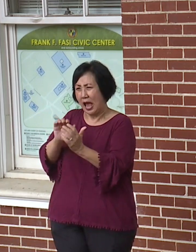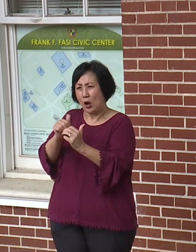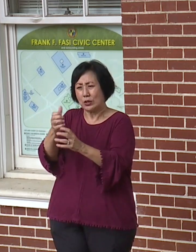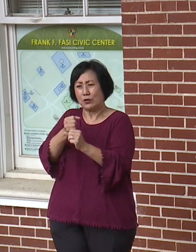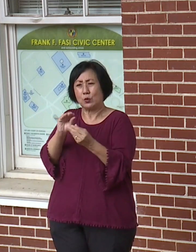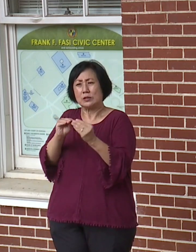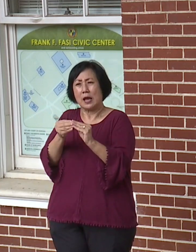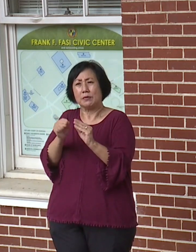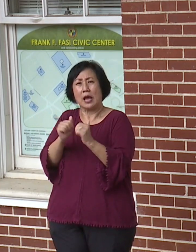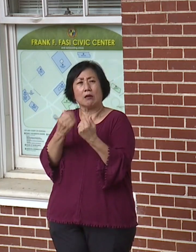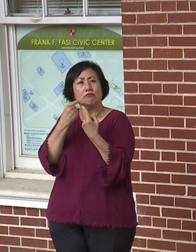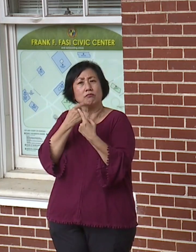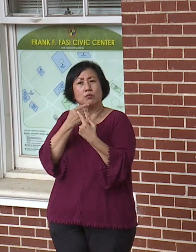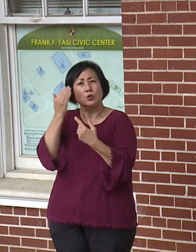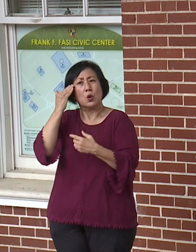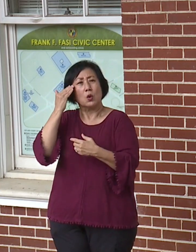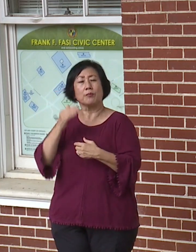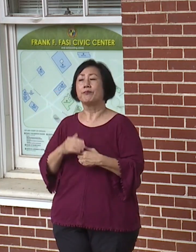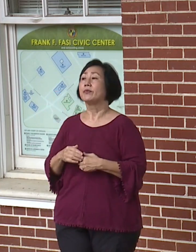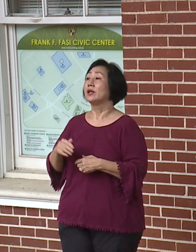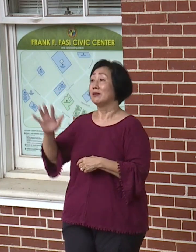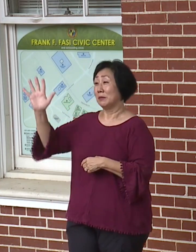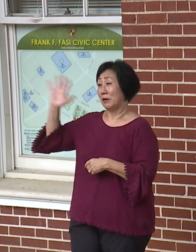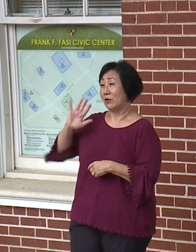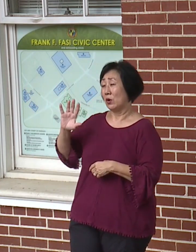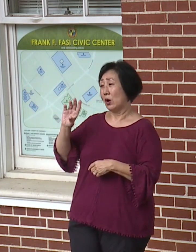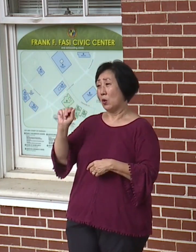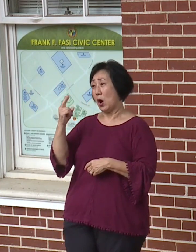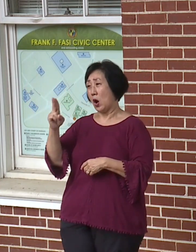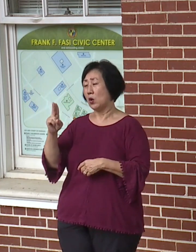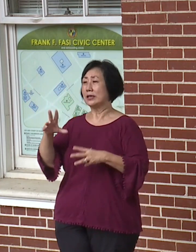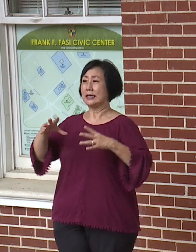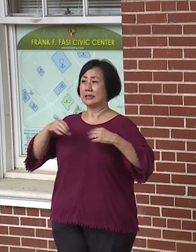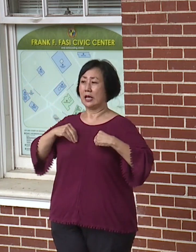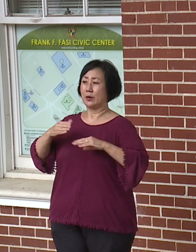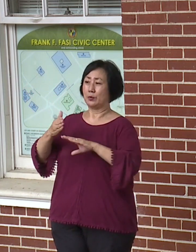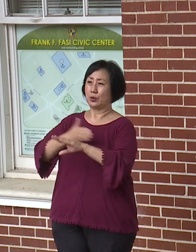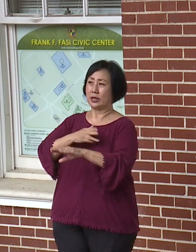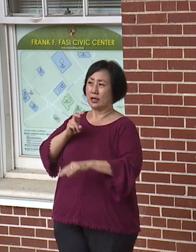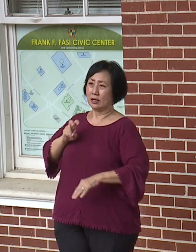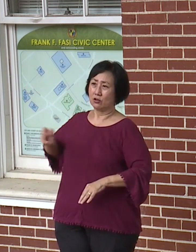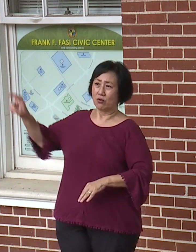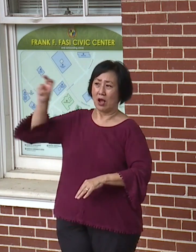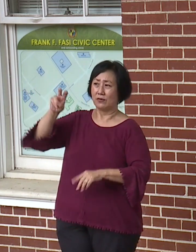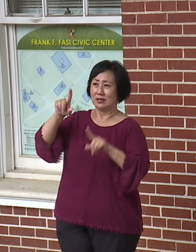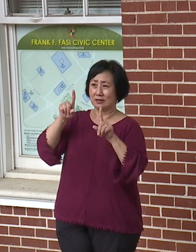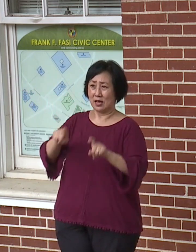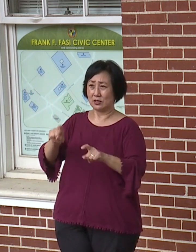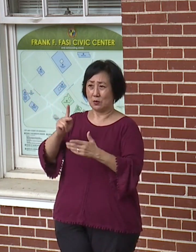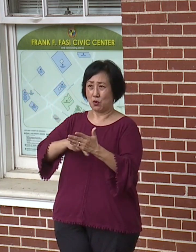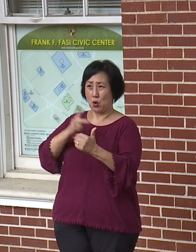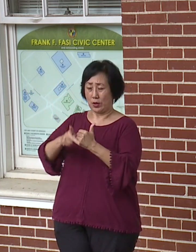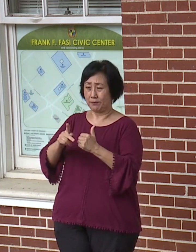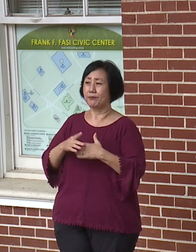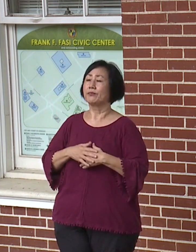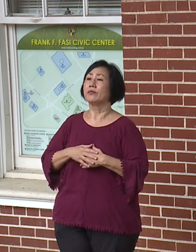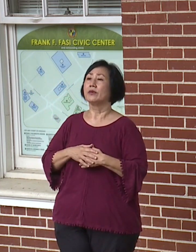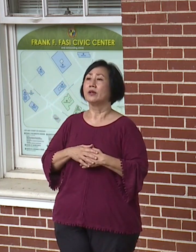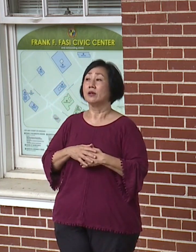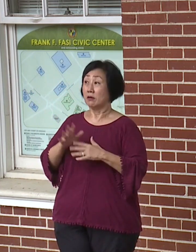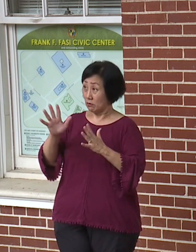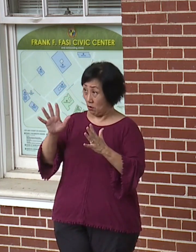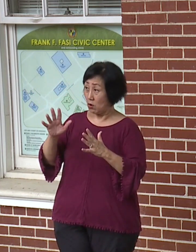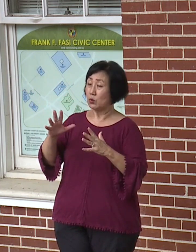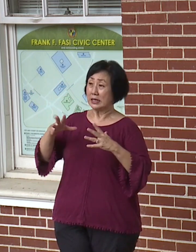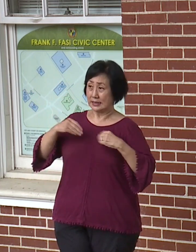when Oahu agreed to their pre-travel testing program, one of the assurances we're provided that there would